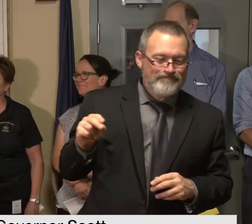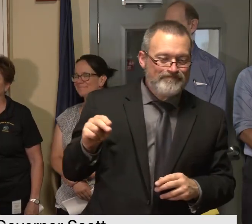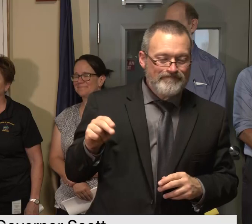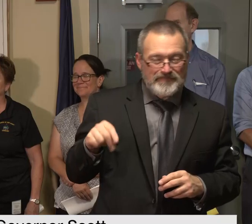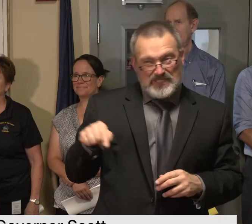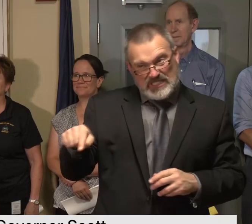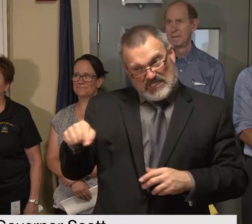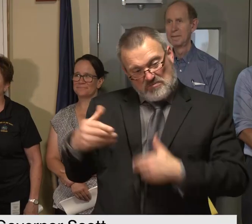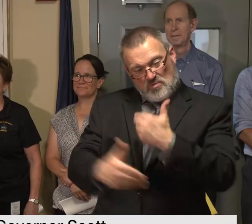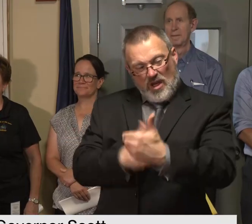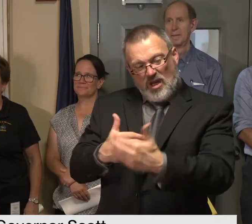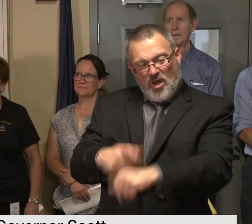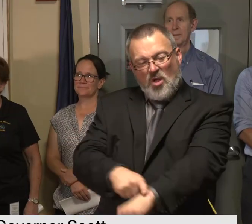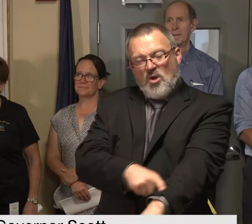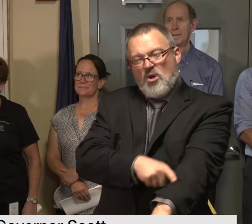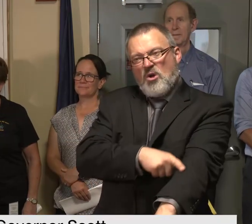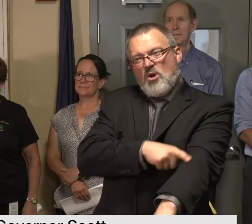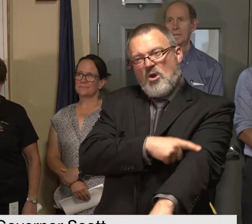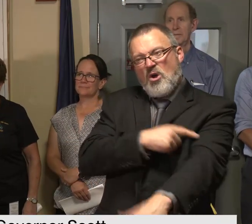okay